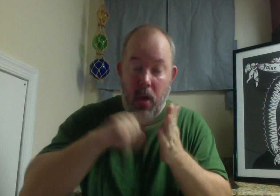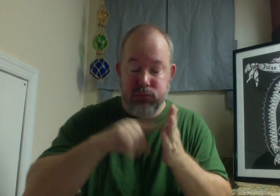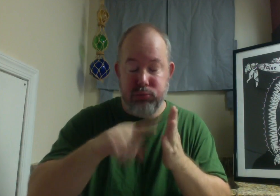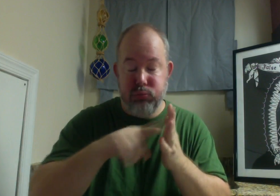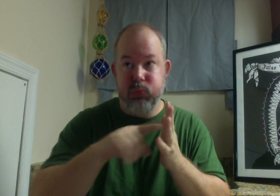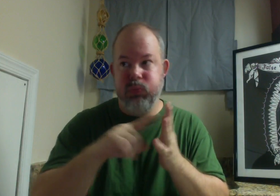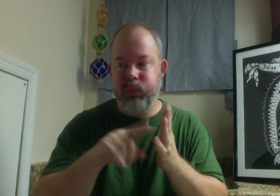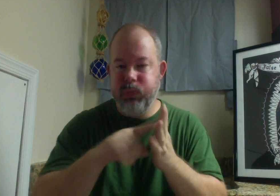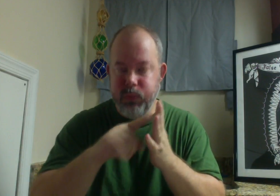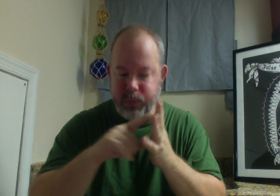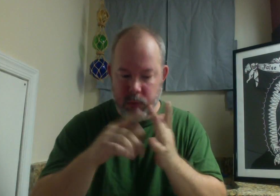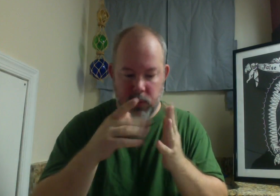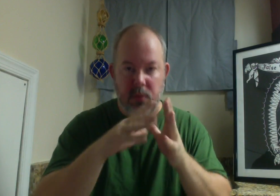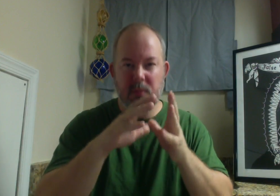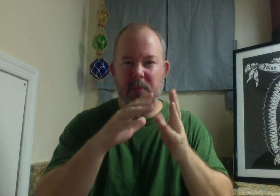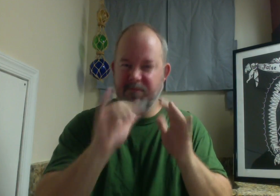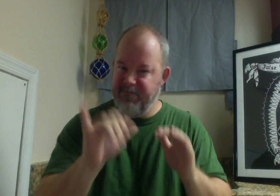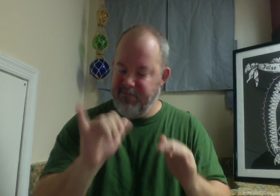long Okay, so I get getting ready go. Are